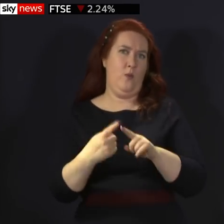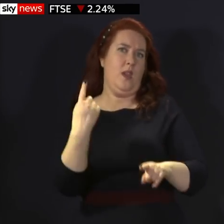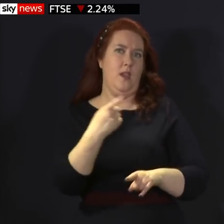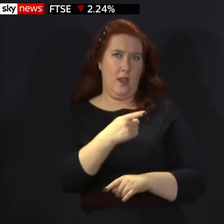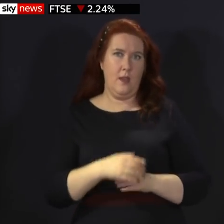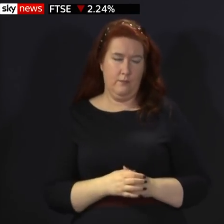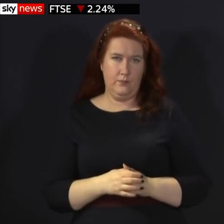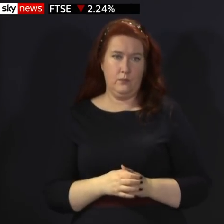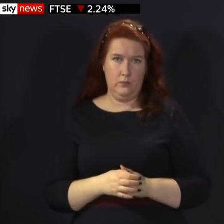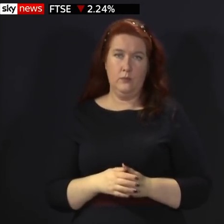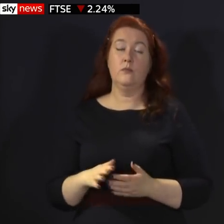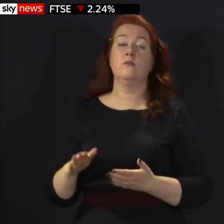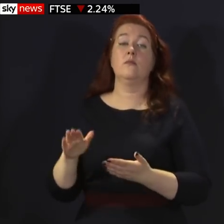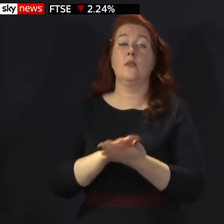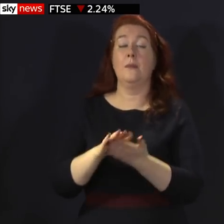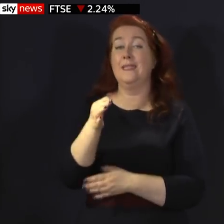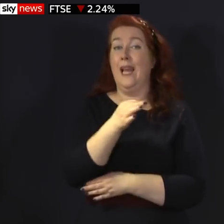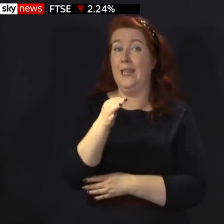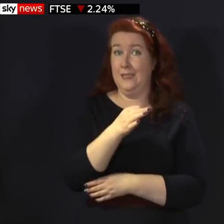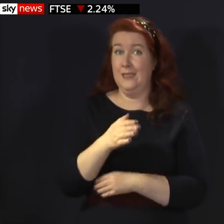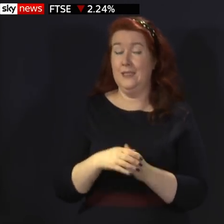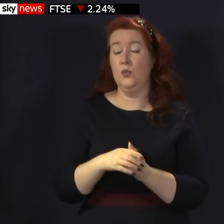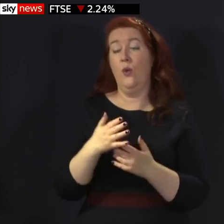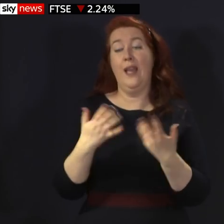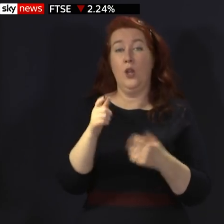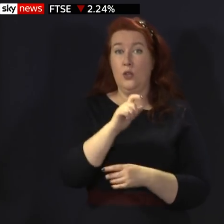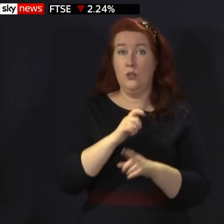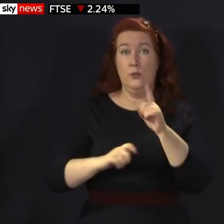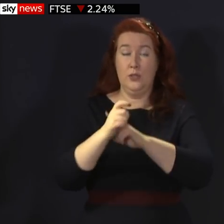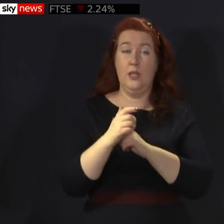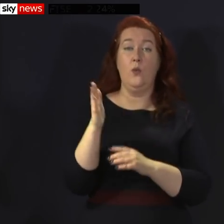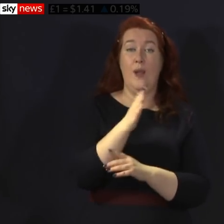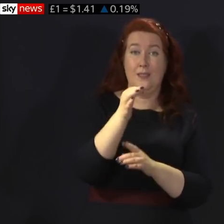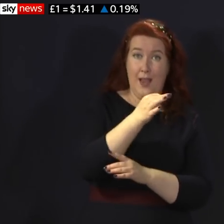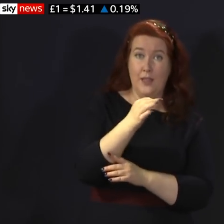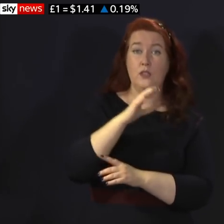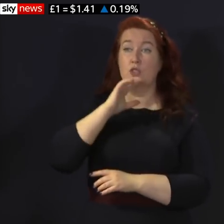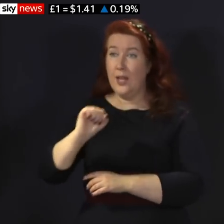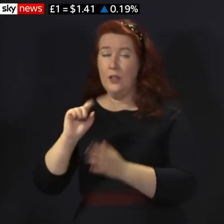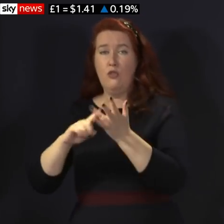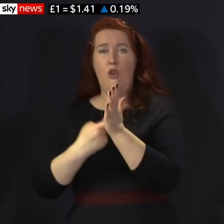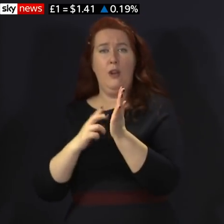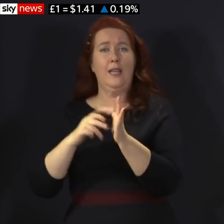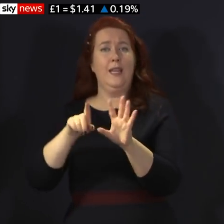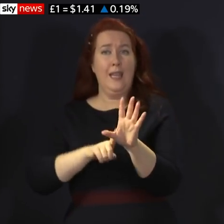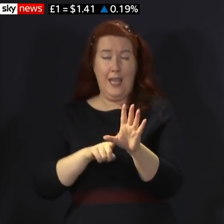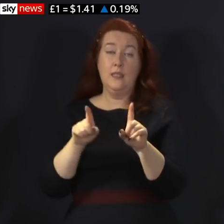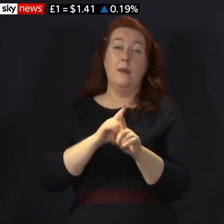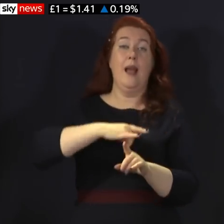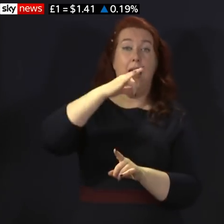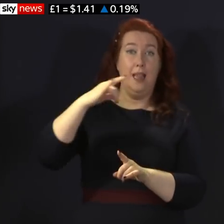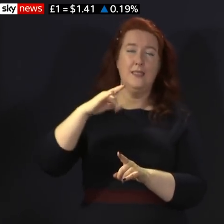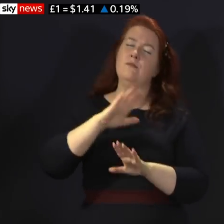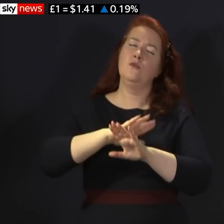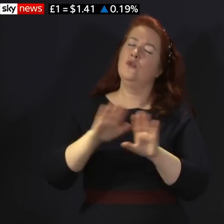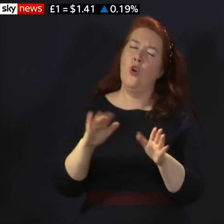And that will be for communities in the Western Isles, Shetland and Orkney, for all islands in Highland except